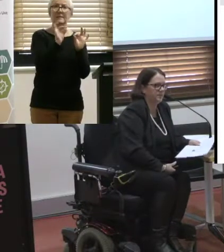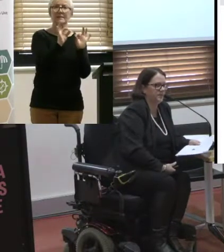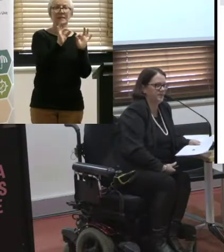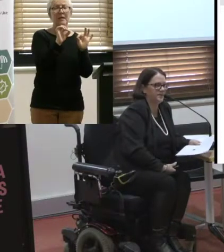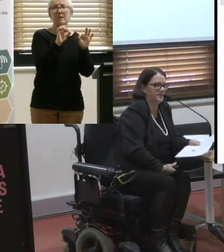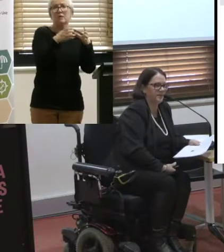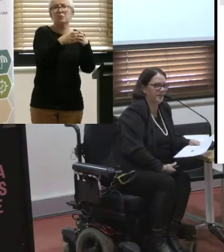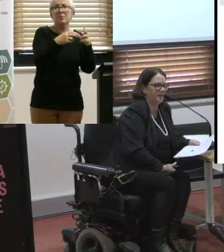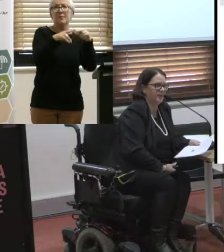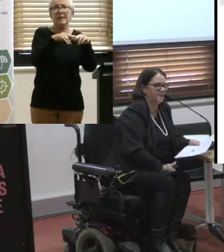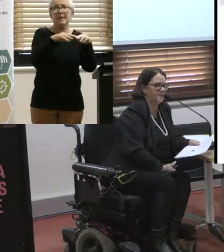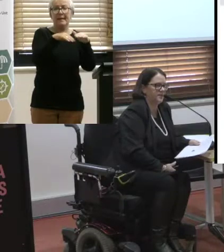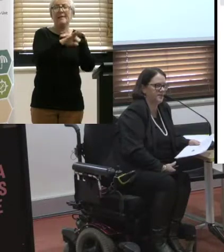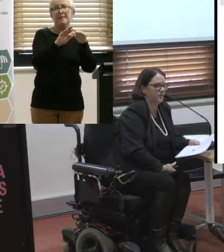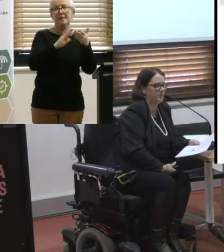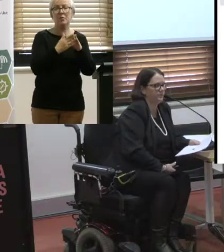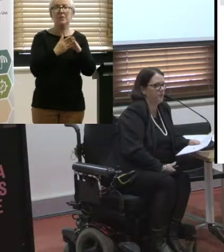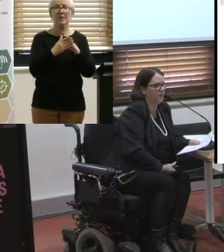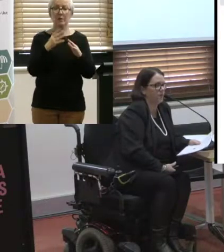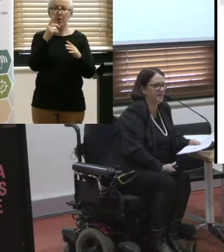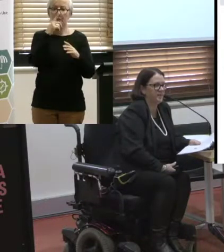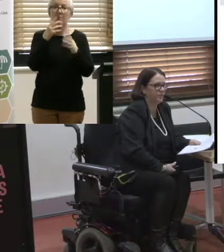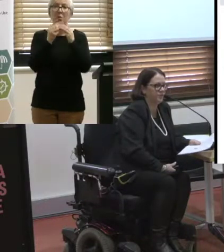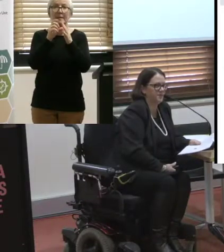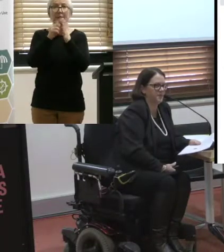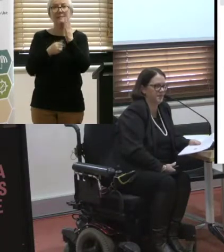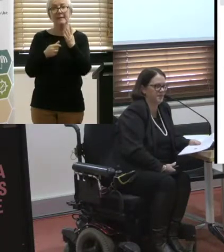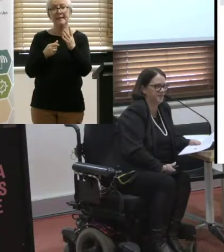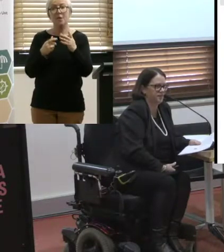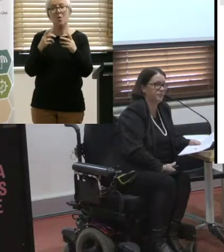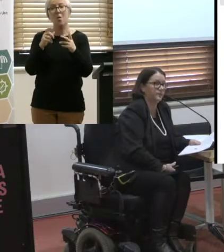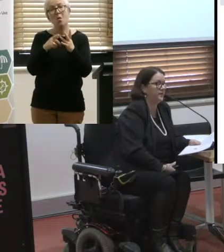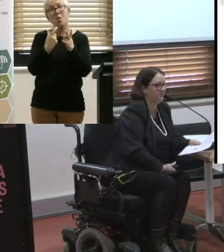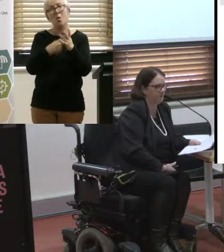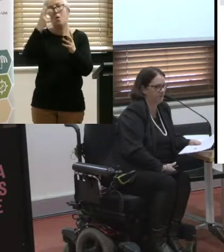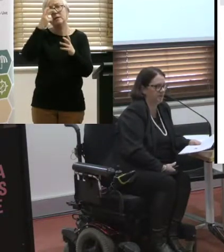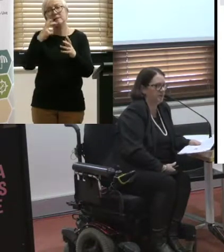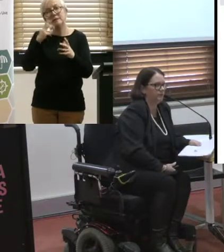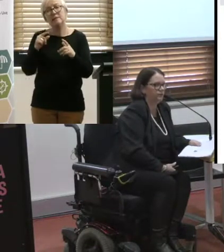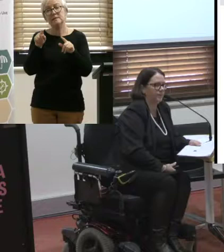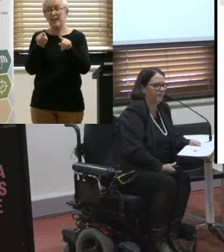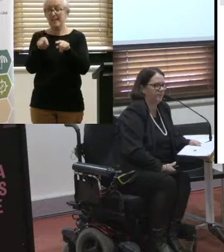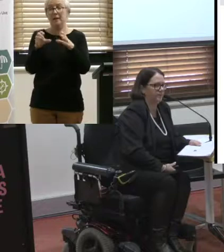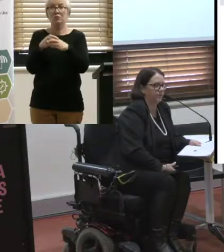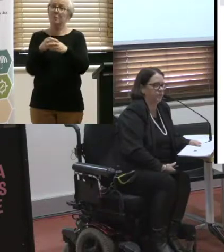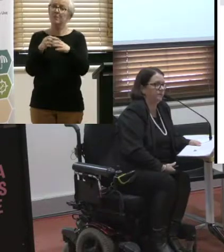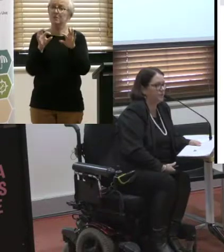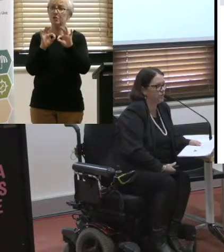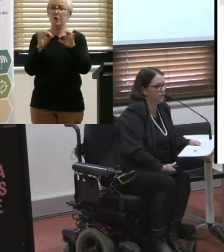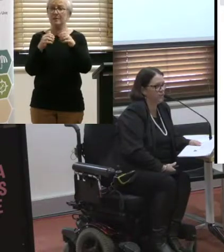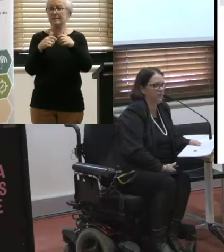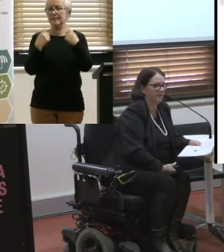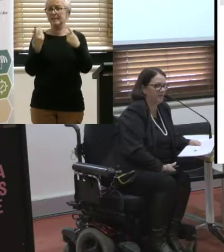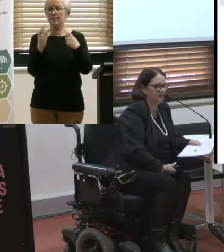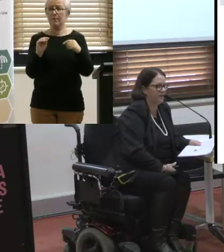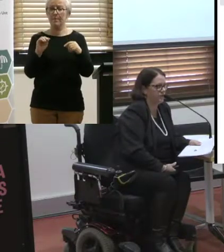people with a disability and seniors or people requiring some form of assistance should be no different from their front